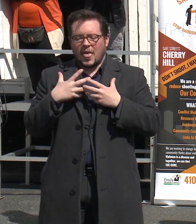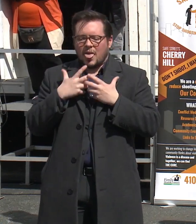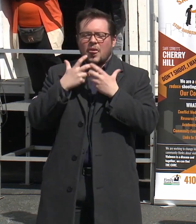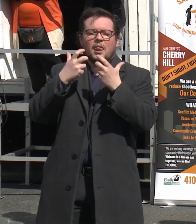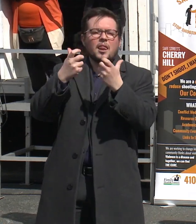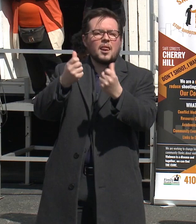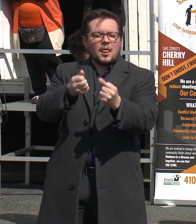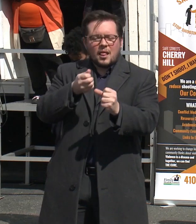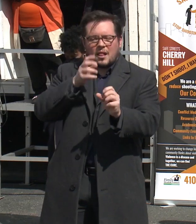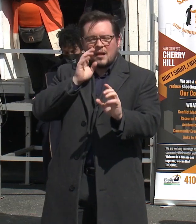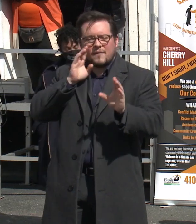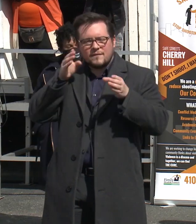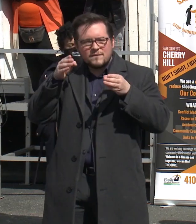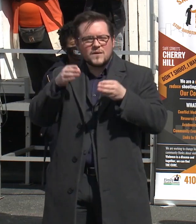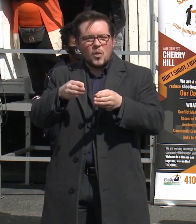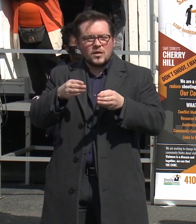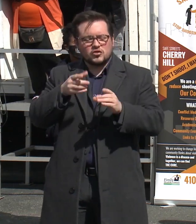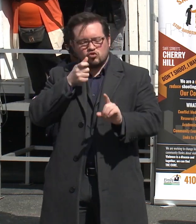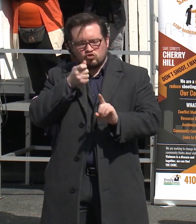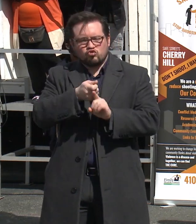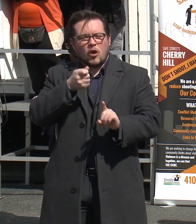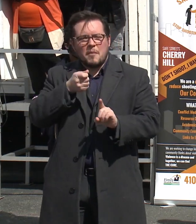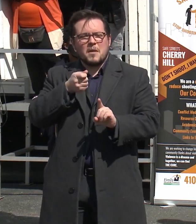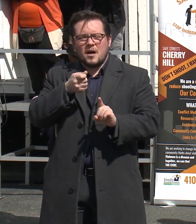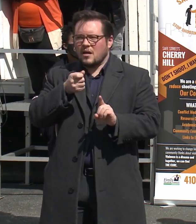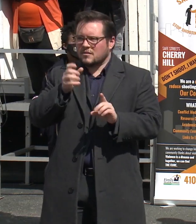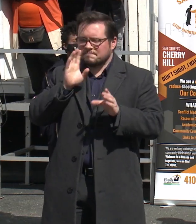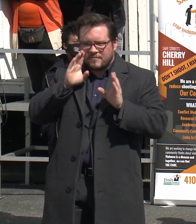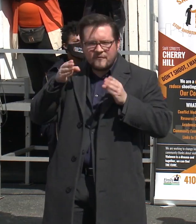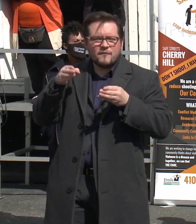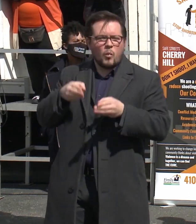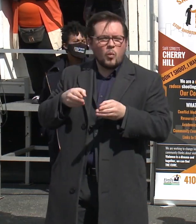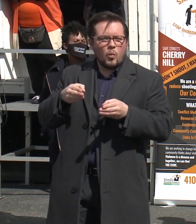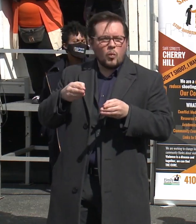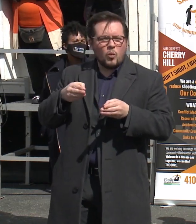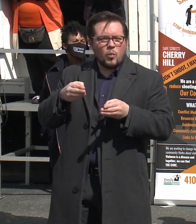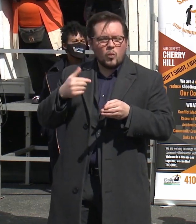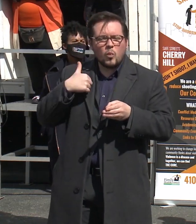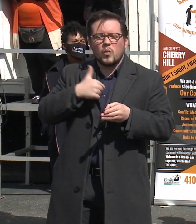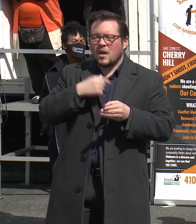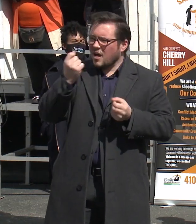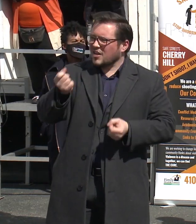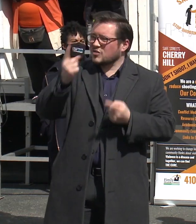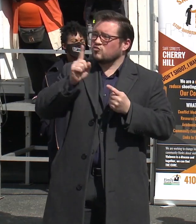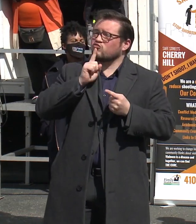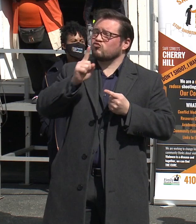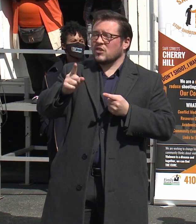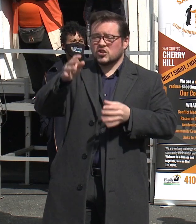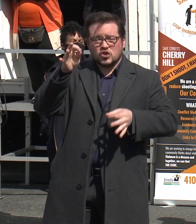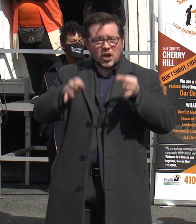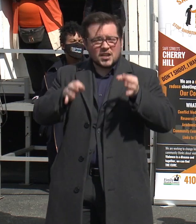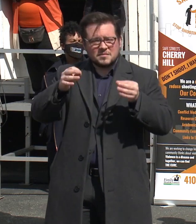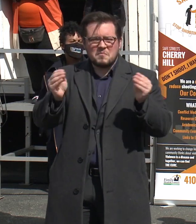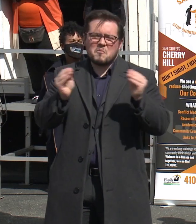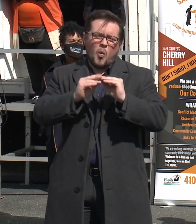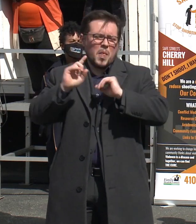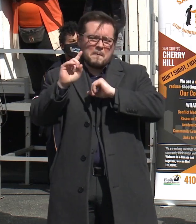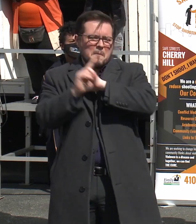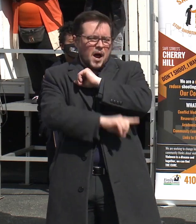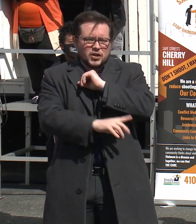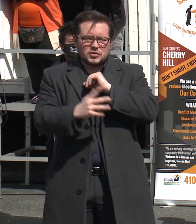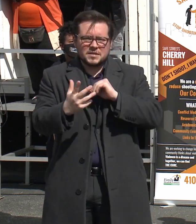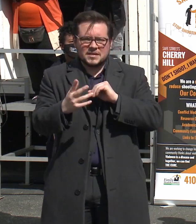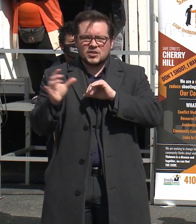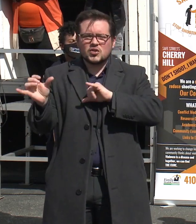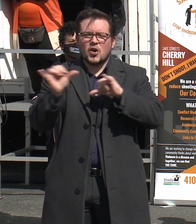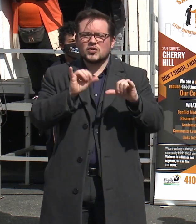trauma-informed. We understand that real justice is about more than punishment. It's also about restoration,